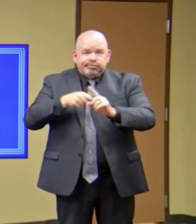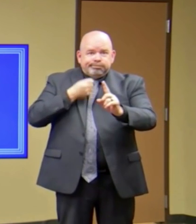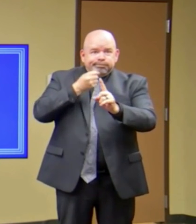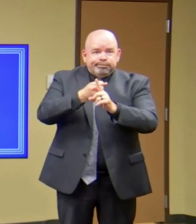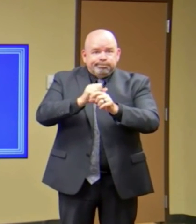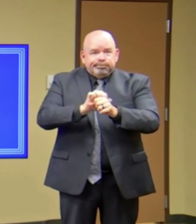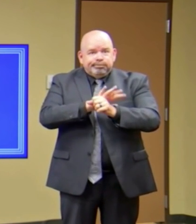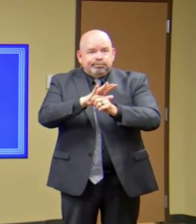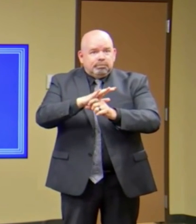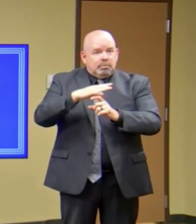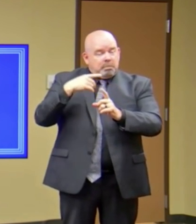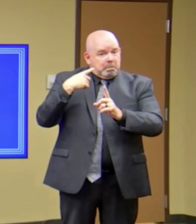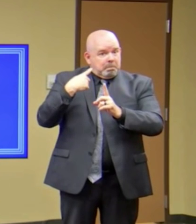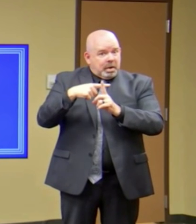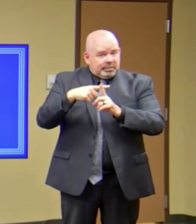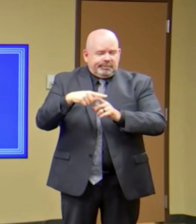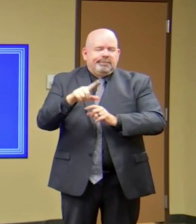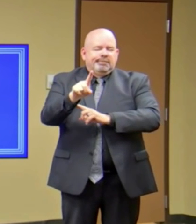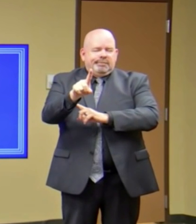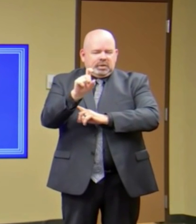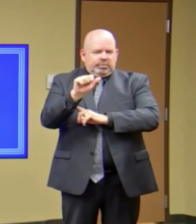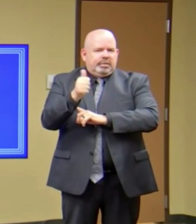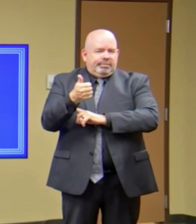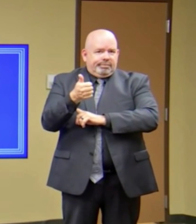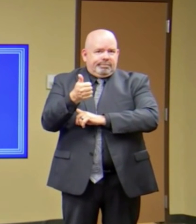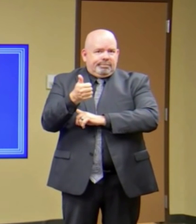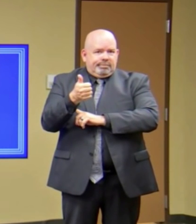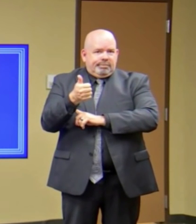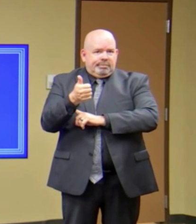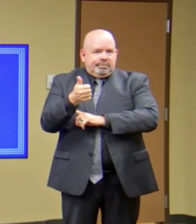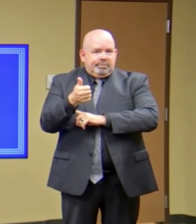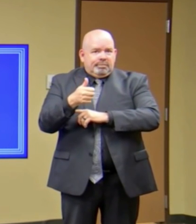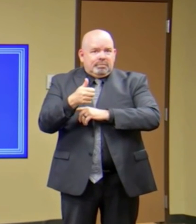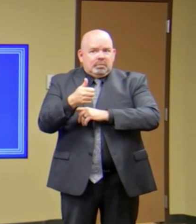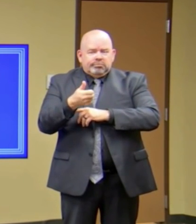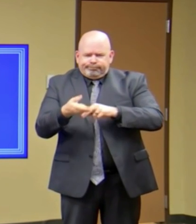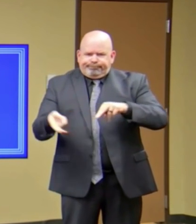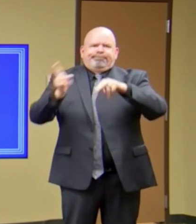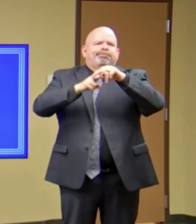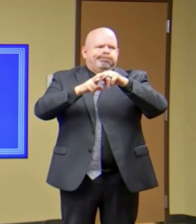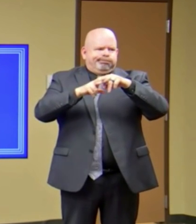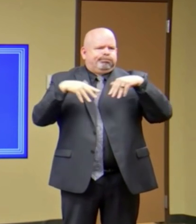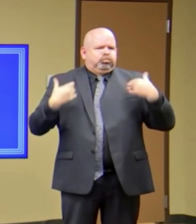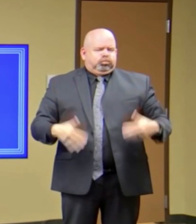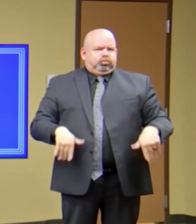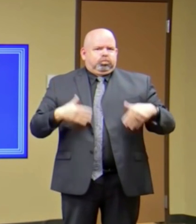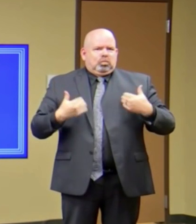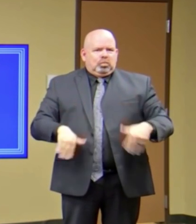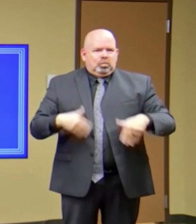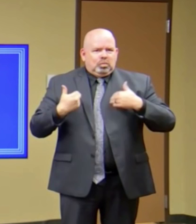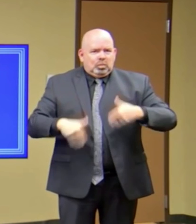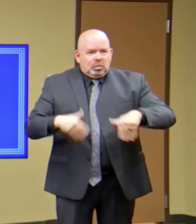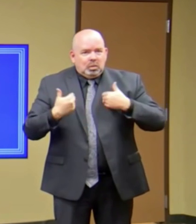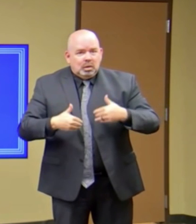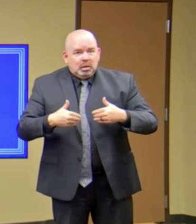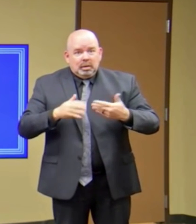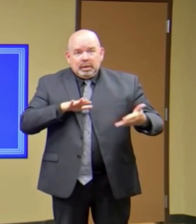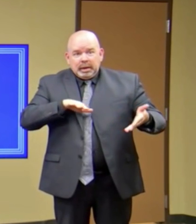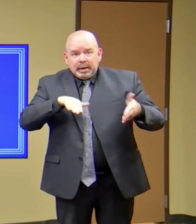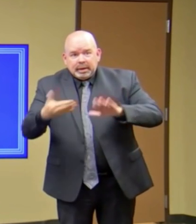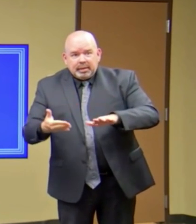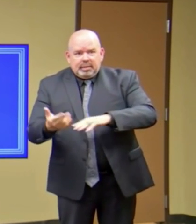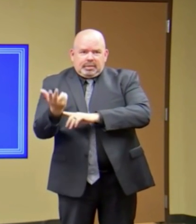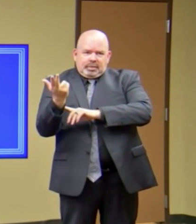So the highest average thus far that we've seen so far. And the total number of deaths is 13